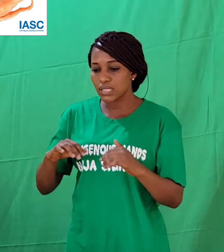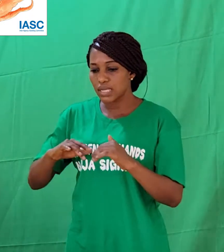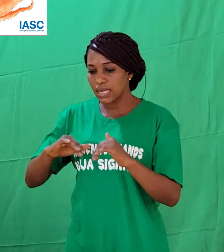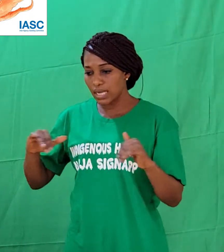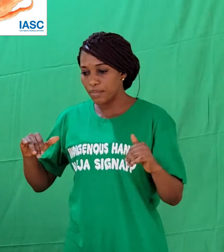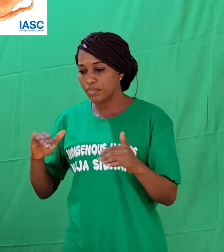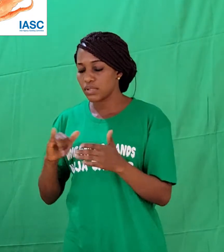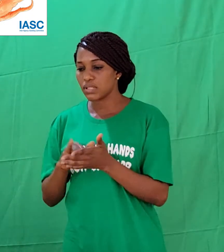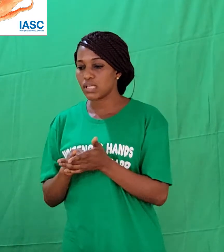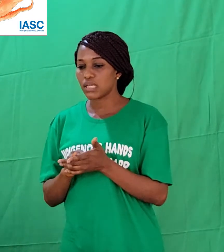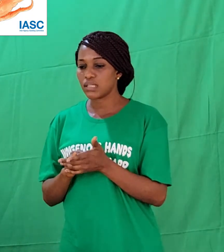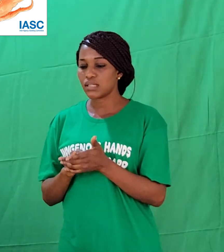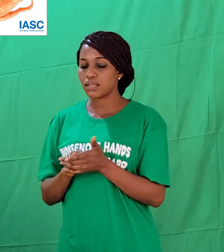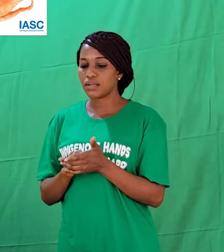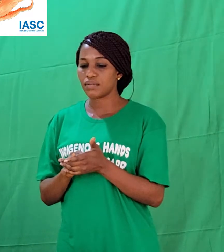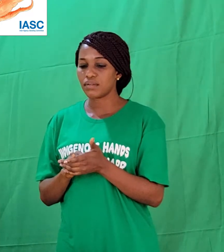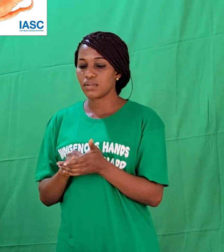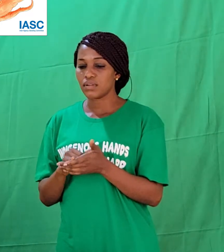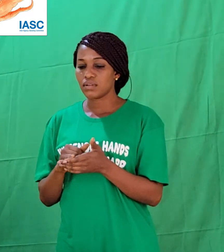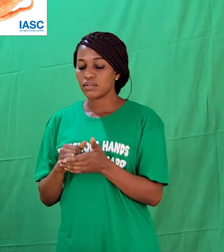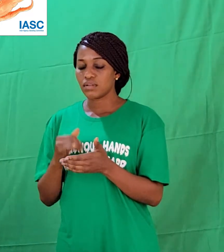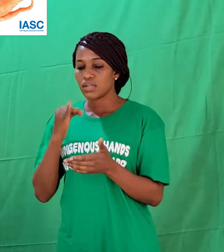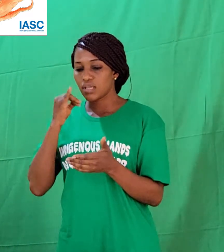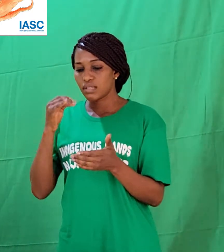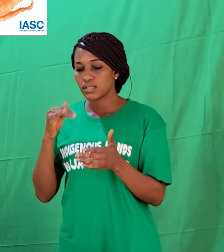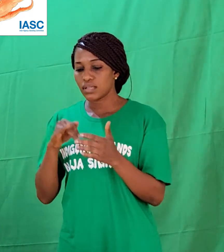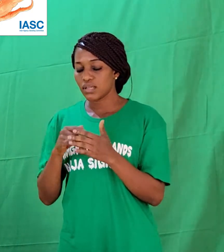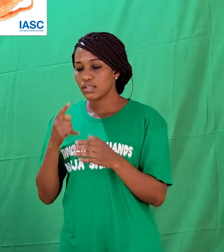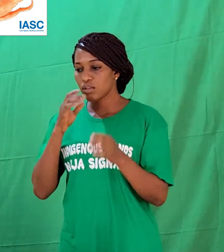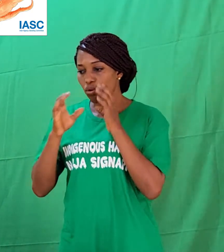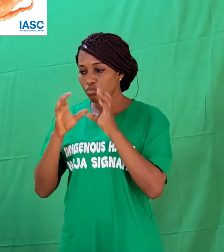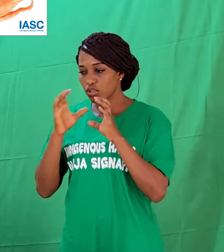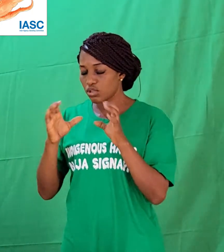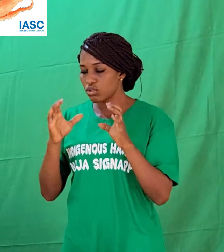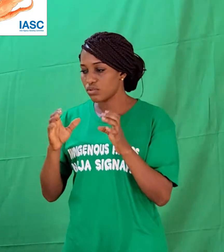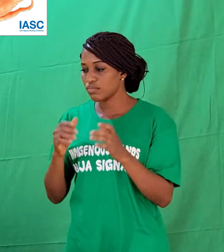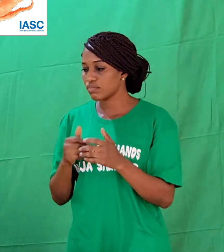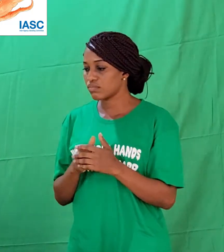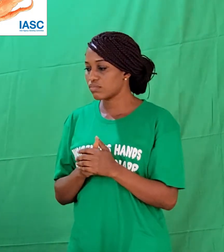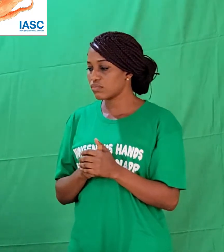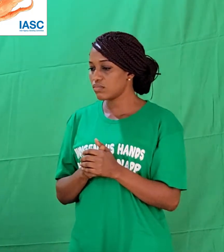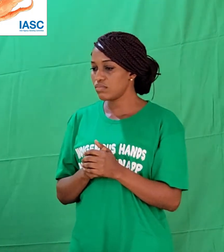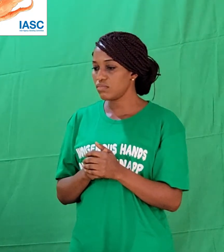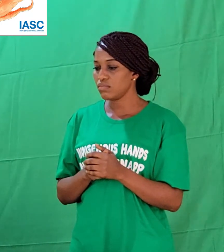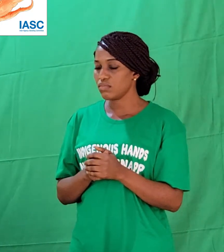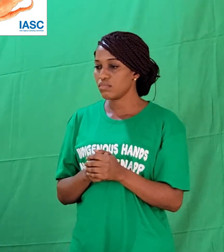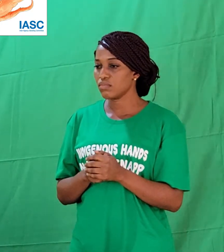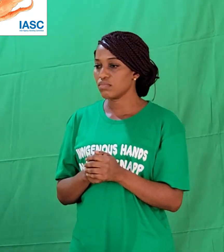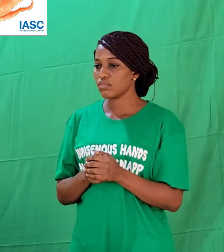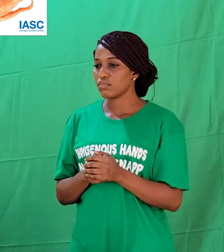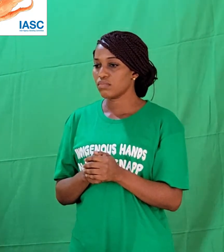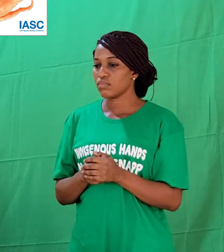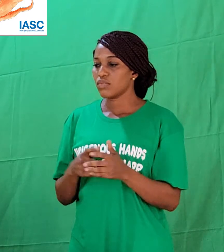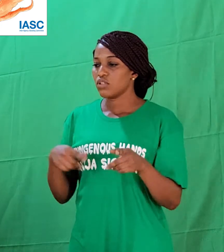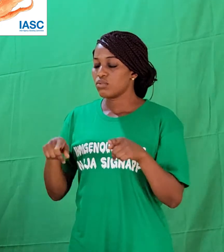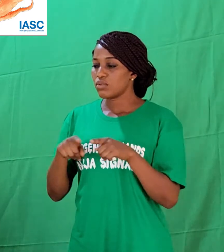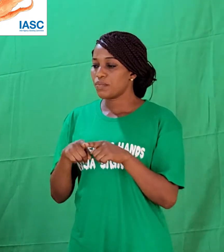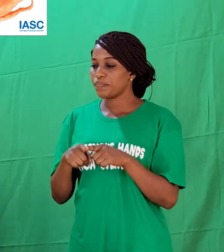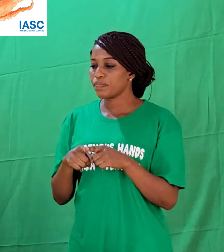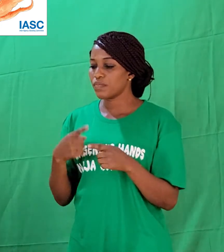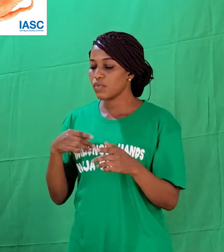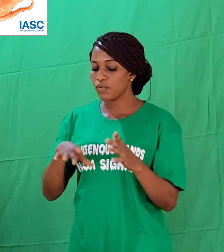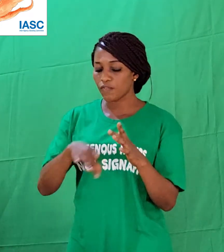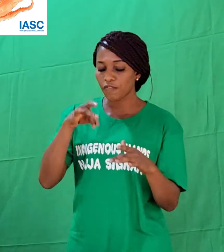families in this country and their family members. And so, when we put that aside, we found out that